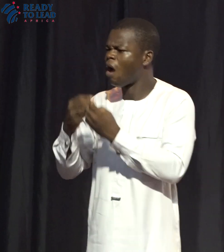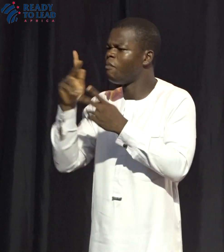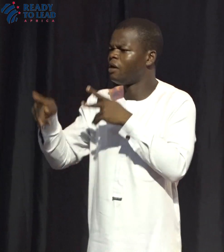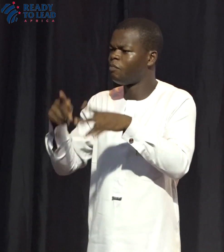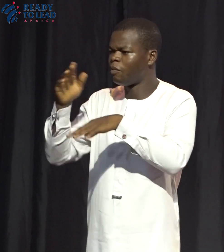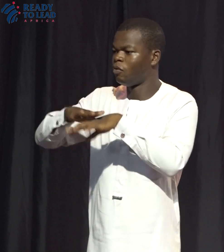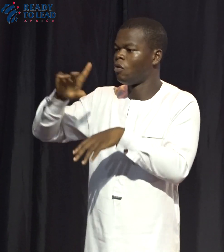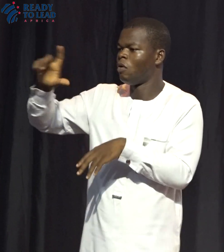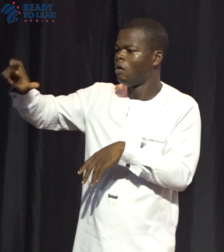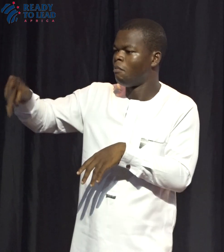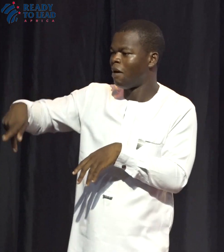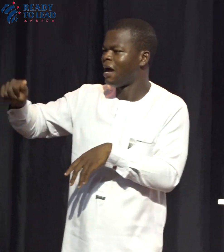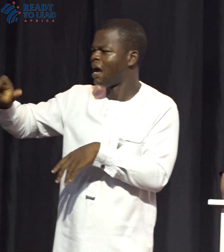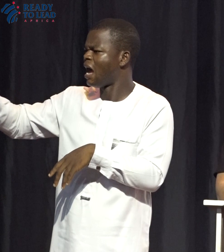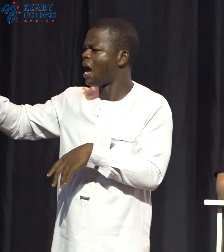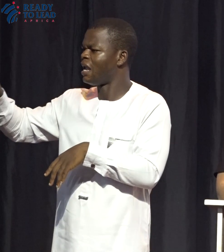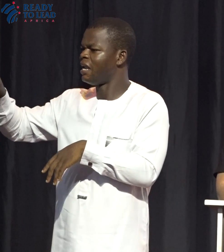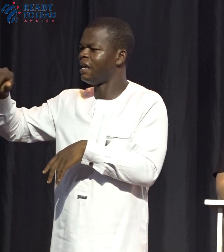know Paligium?